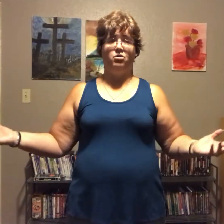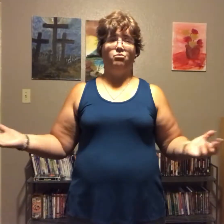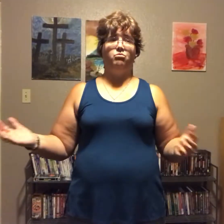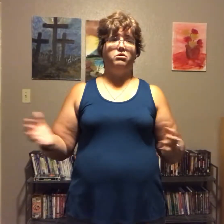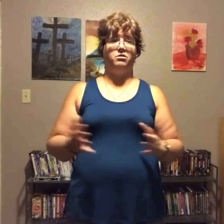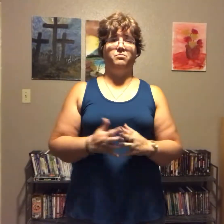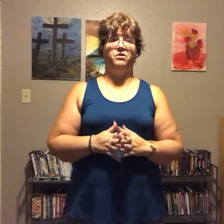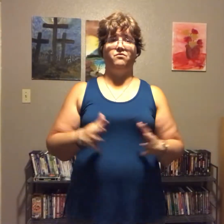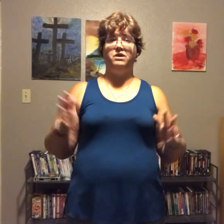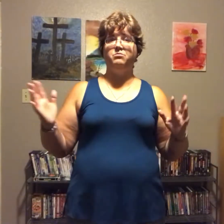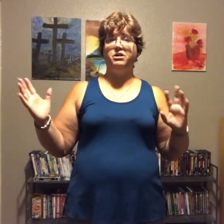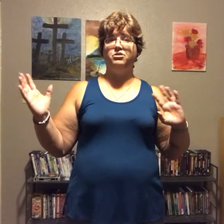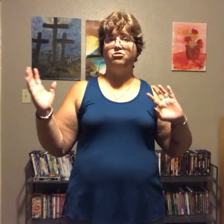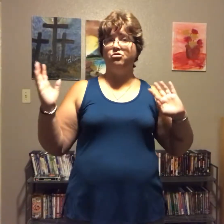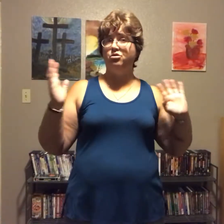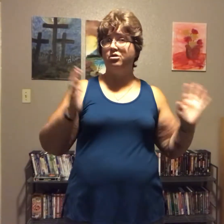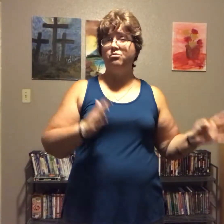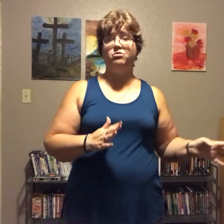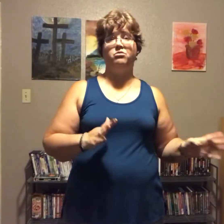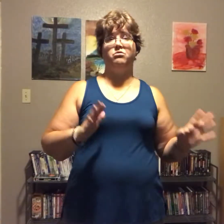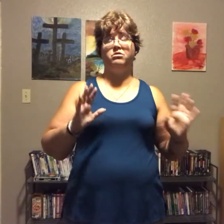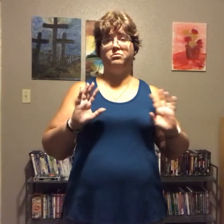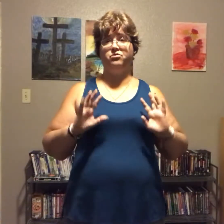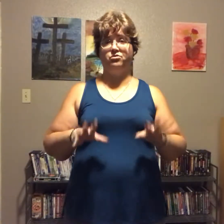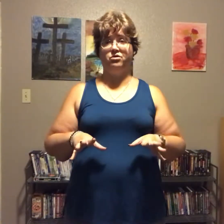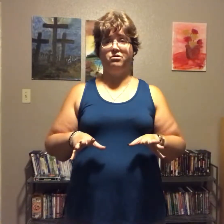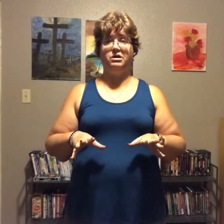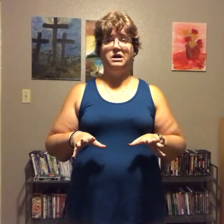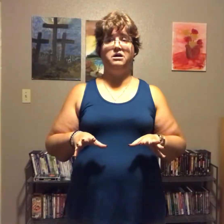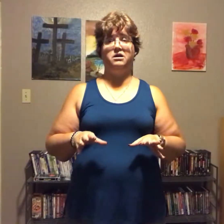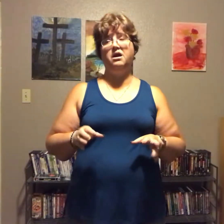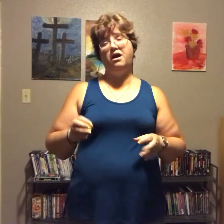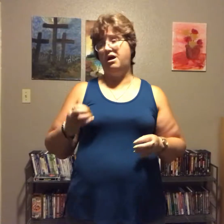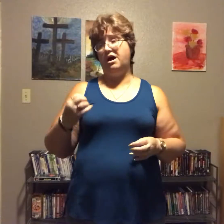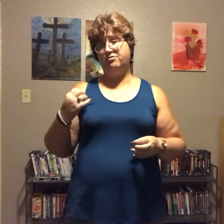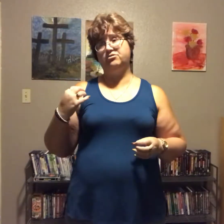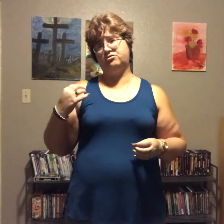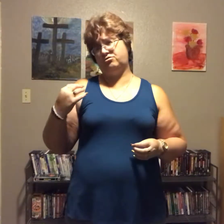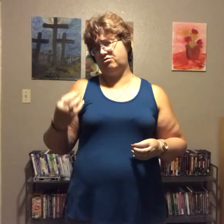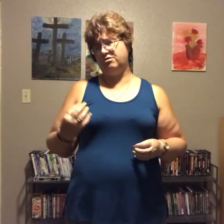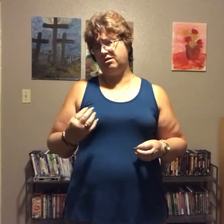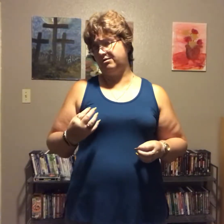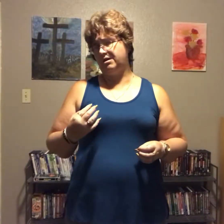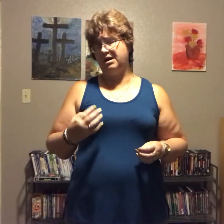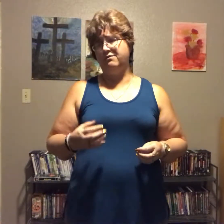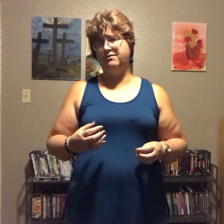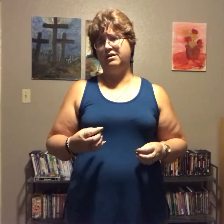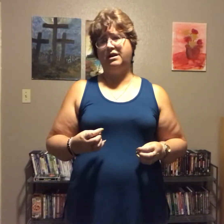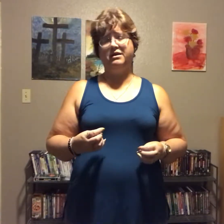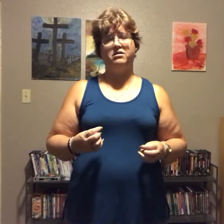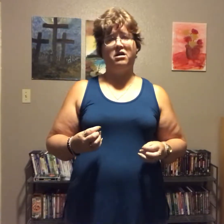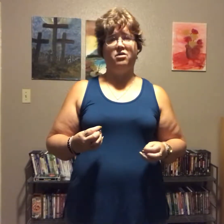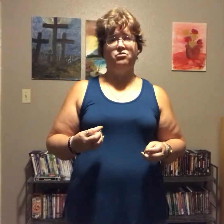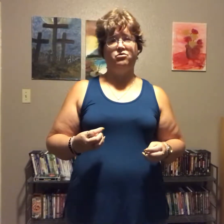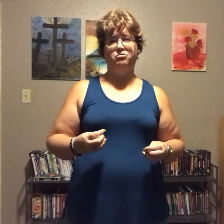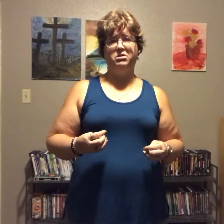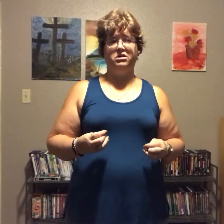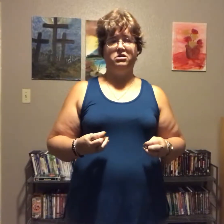if anybody took it wrong I'm sorry I was just hurt because it kind of felt like I was being